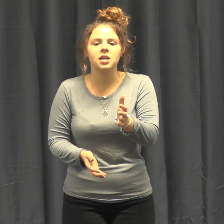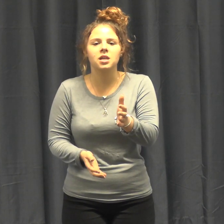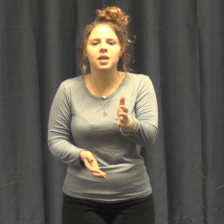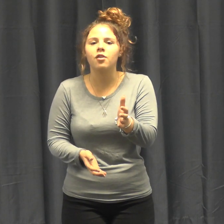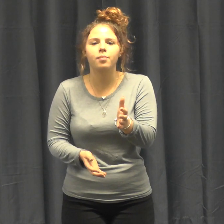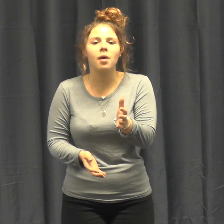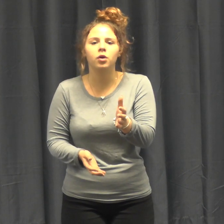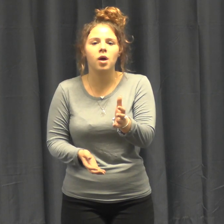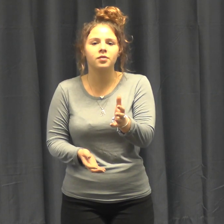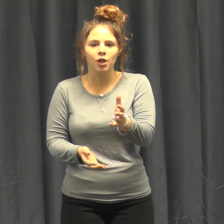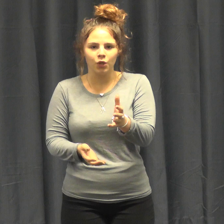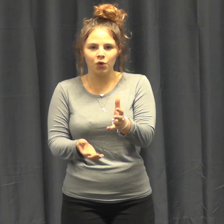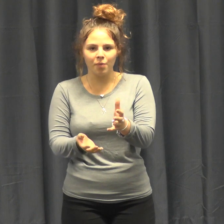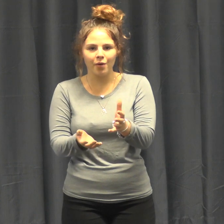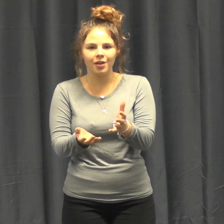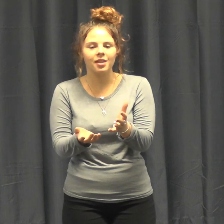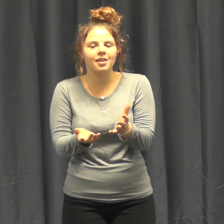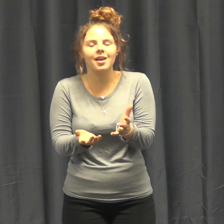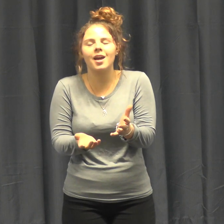out of paragraphs You built cathedral